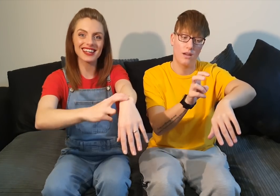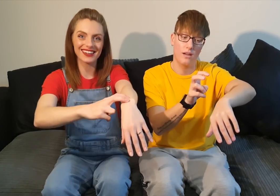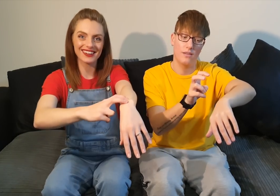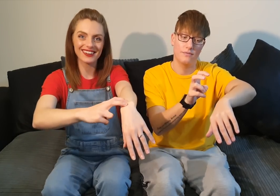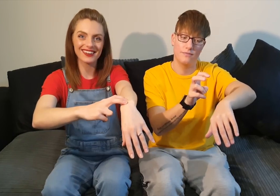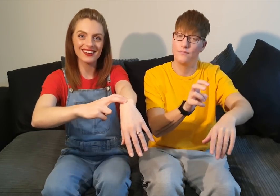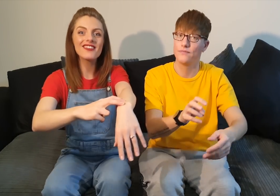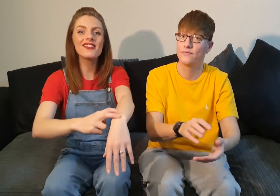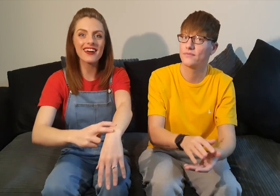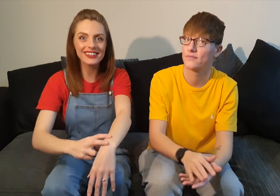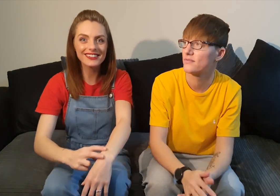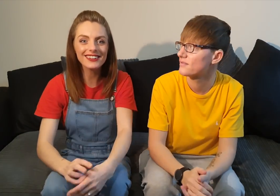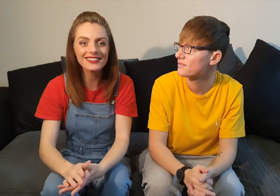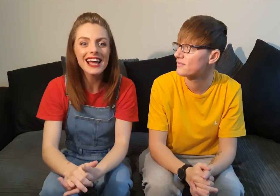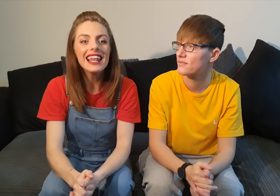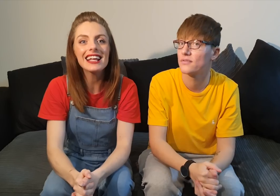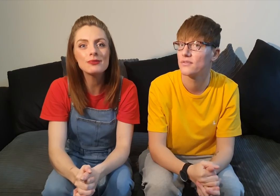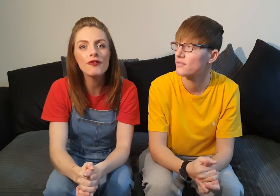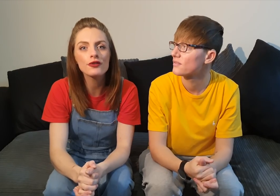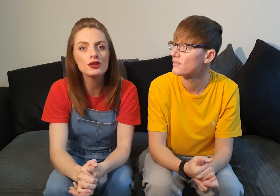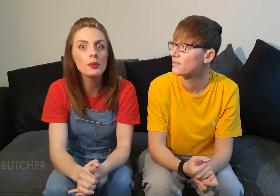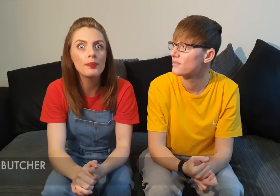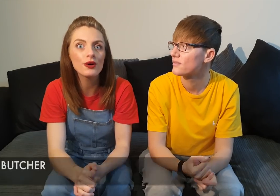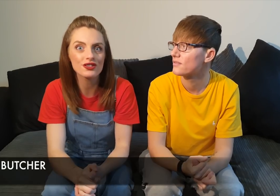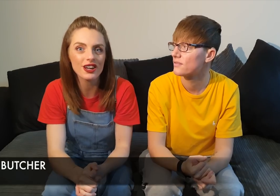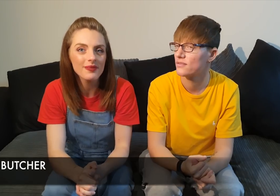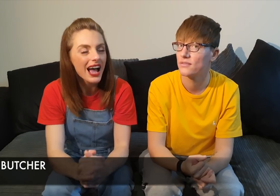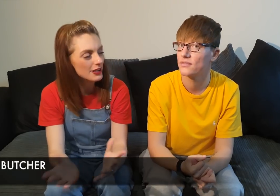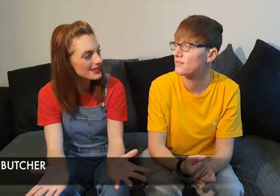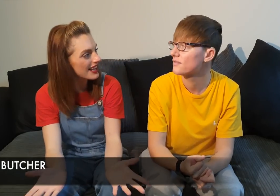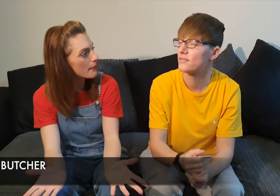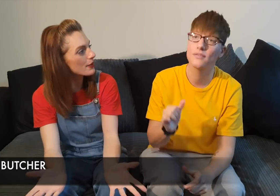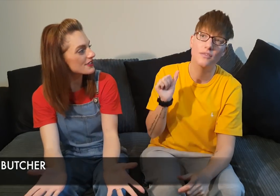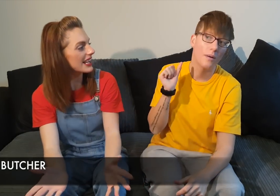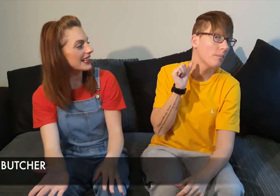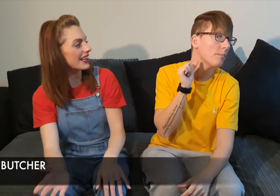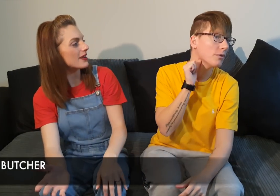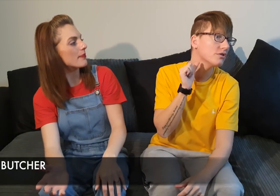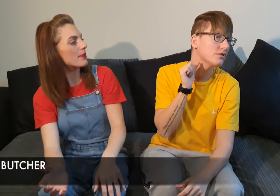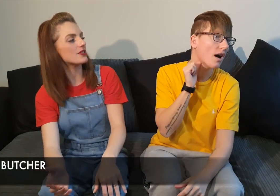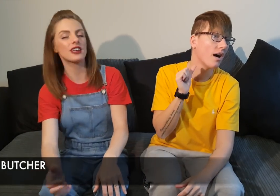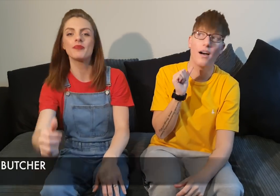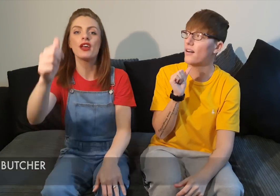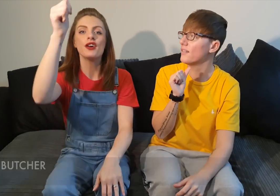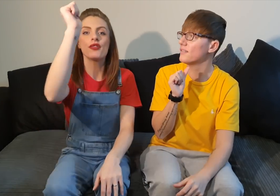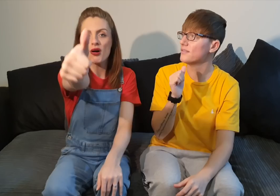very good let's move on to butcher how do we sign butcher Kellyanne butcher thumbs